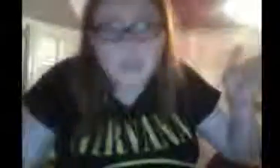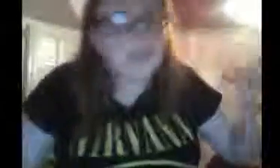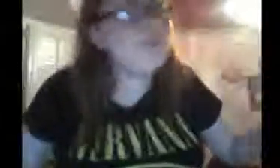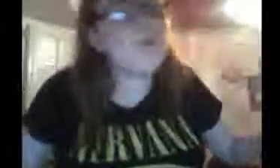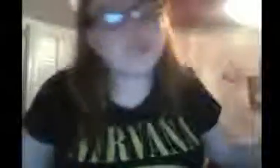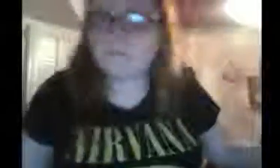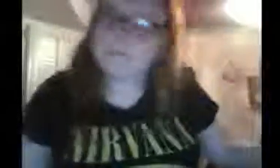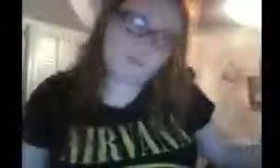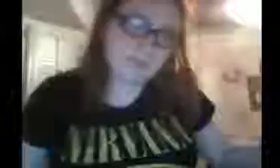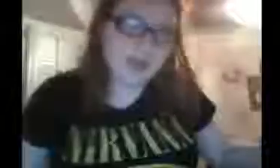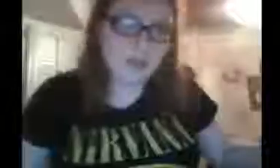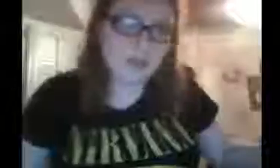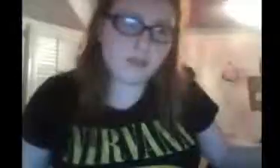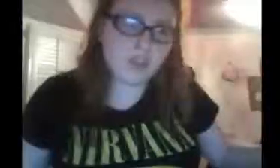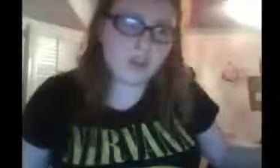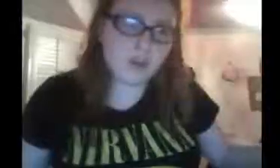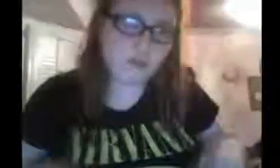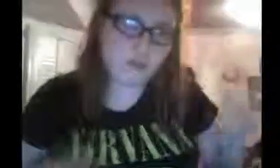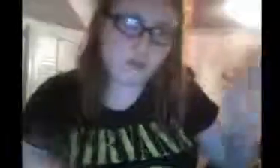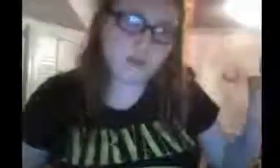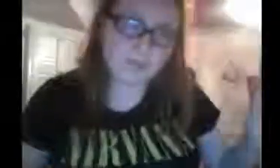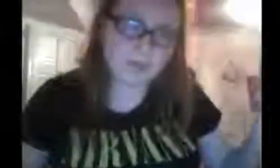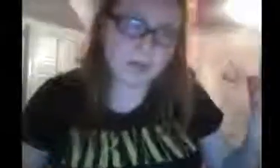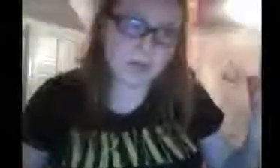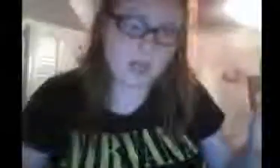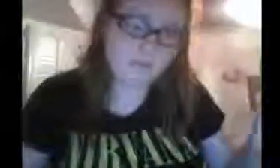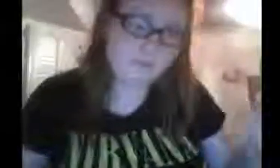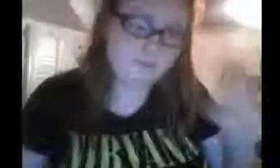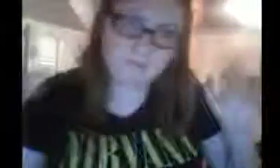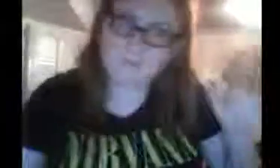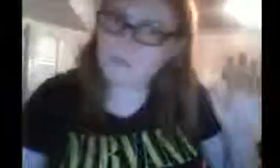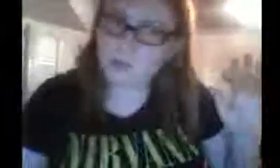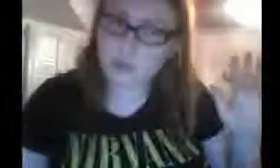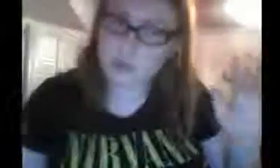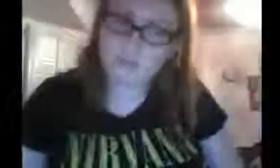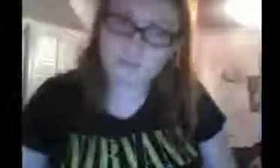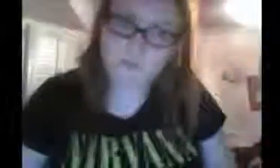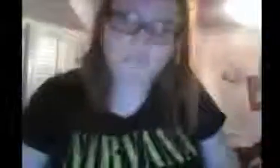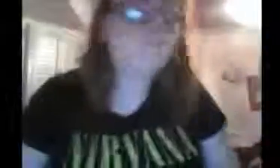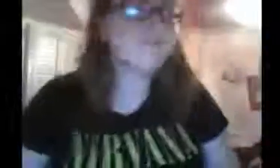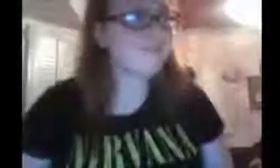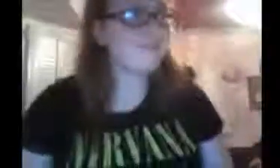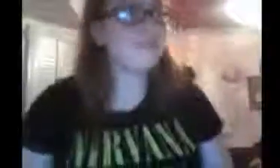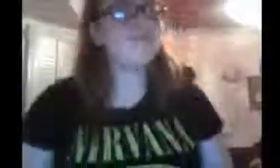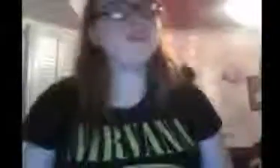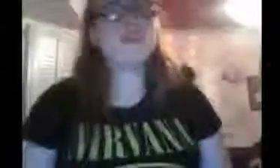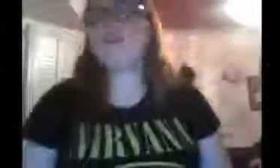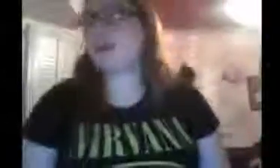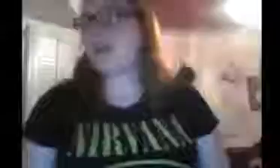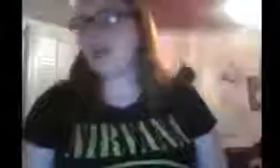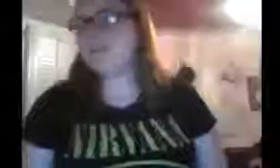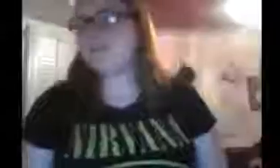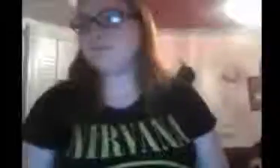If you watch the show, you'll know what I'm talking about here. Of course. Okay. Um.